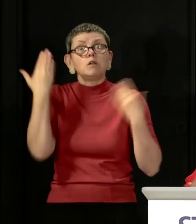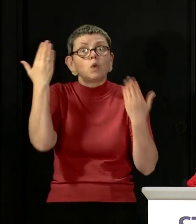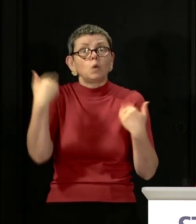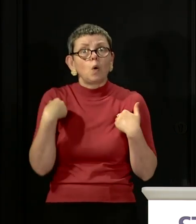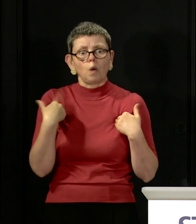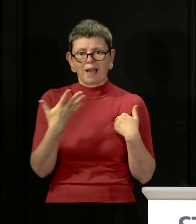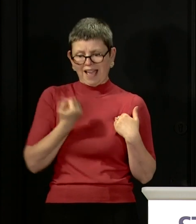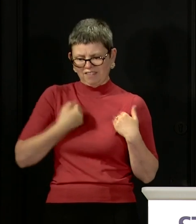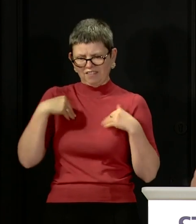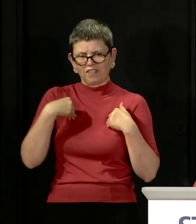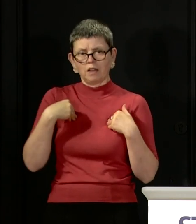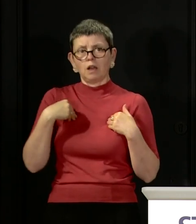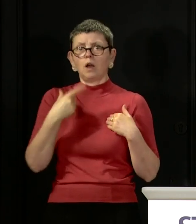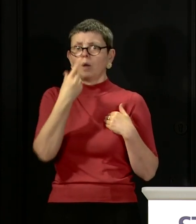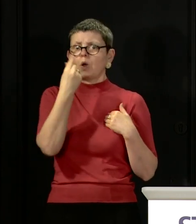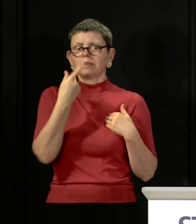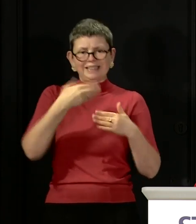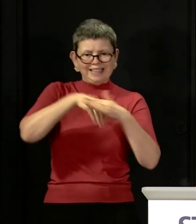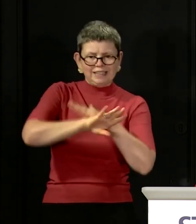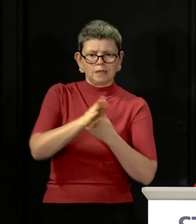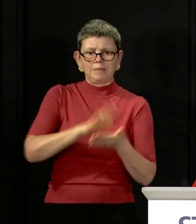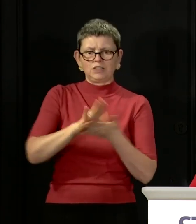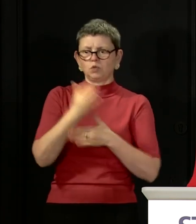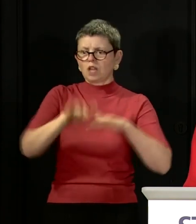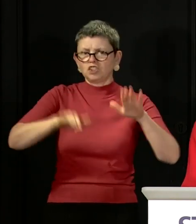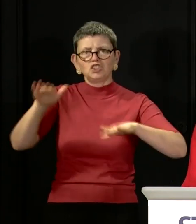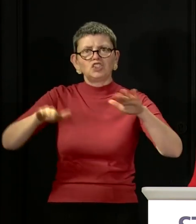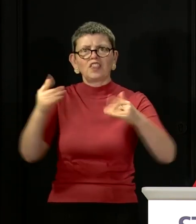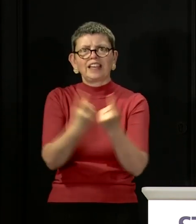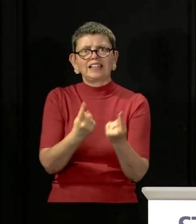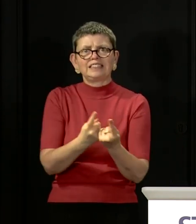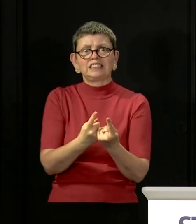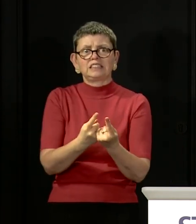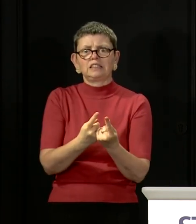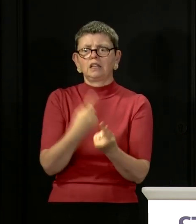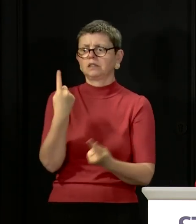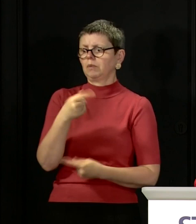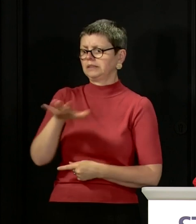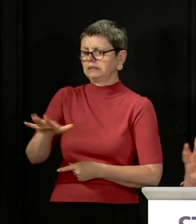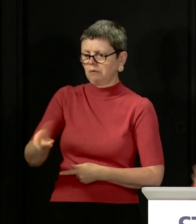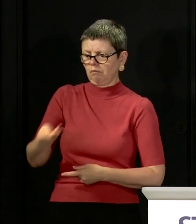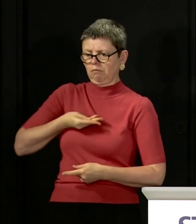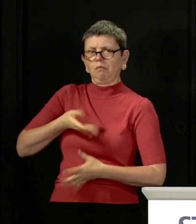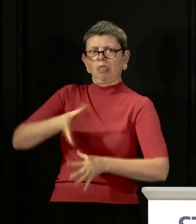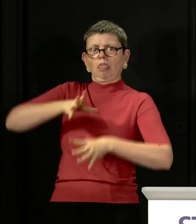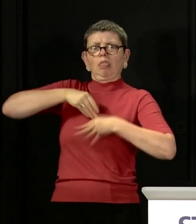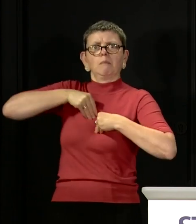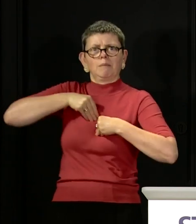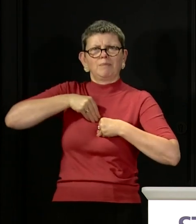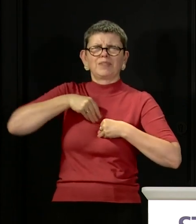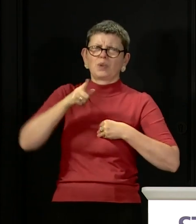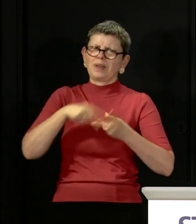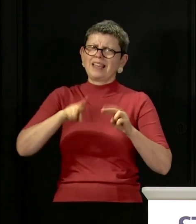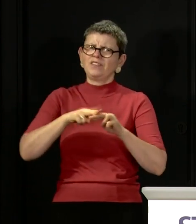leaving the virus on surfaces inside the house and that would pose a risk to other people and particularly if you are visiting elderly